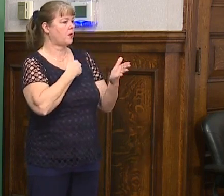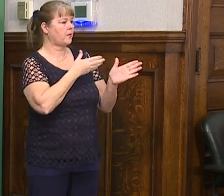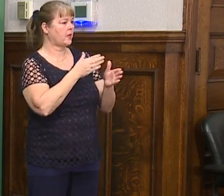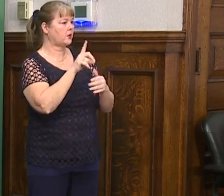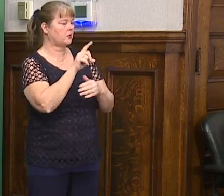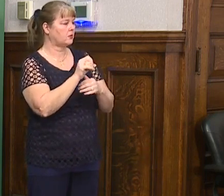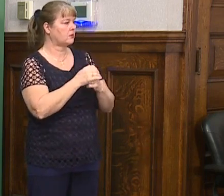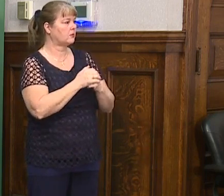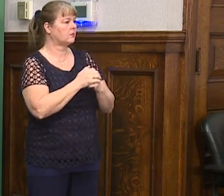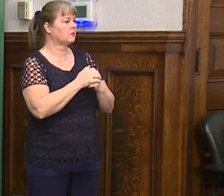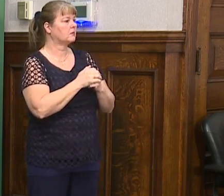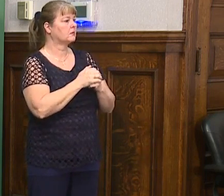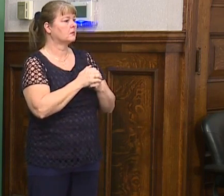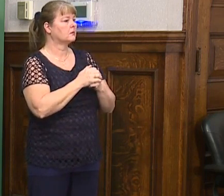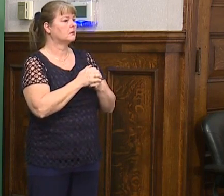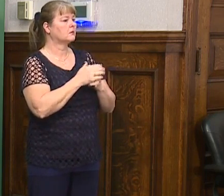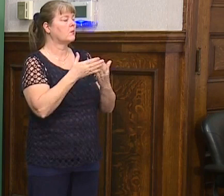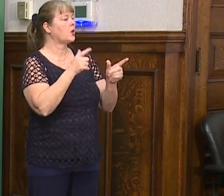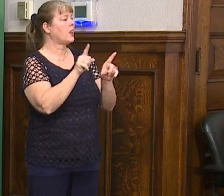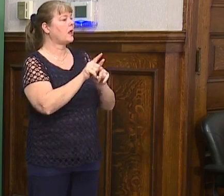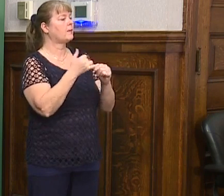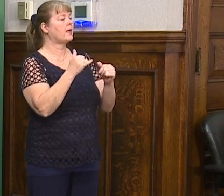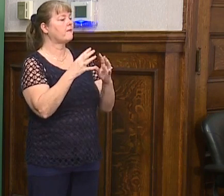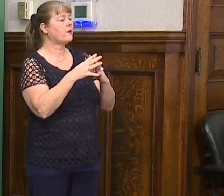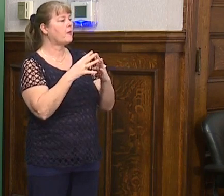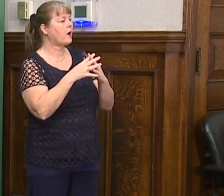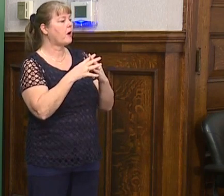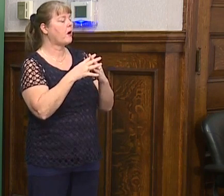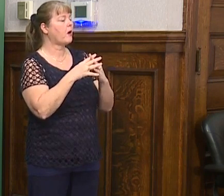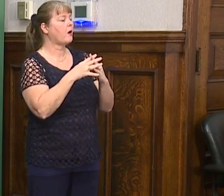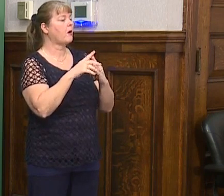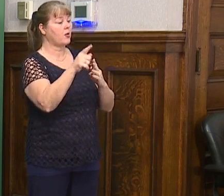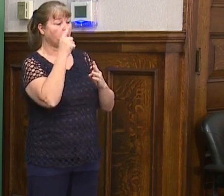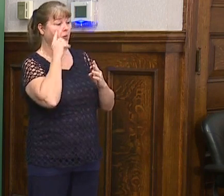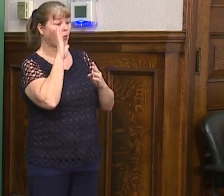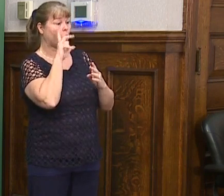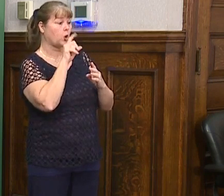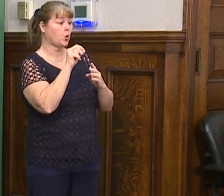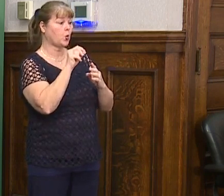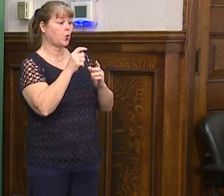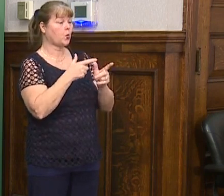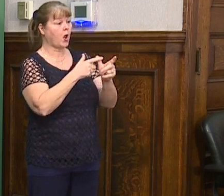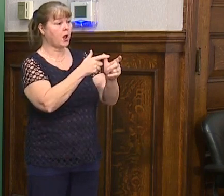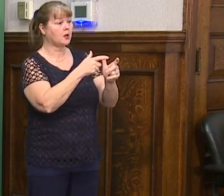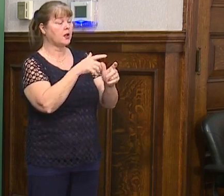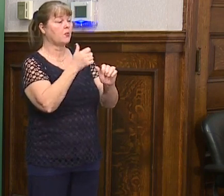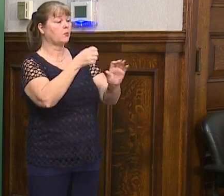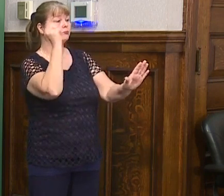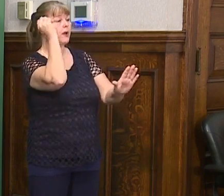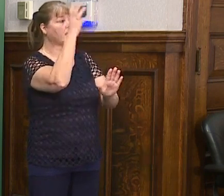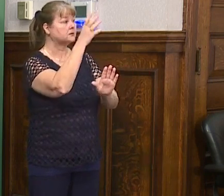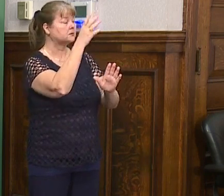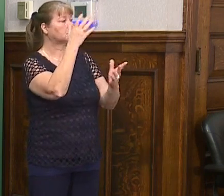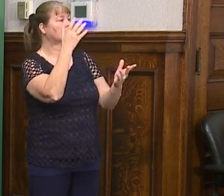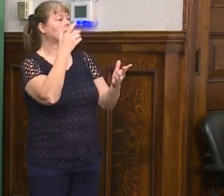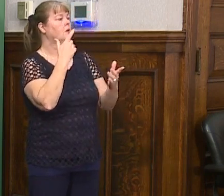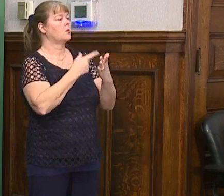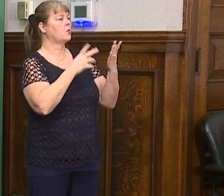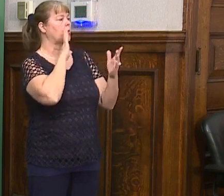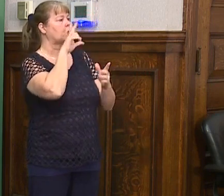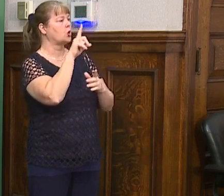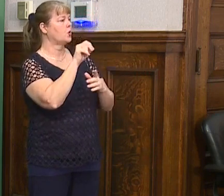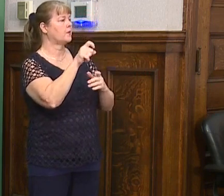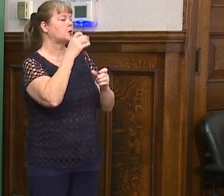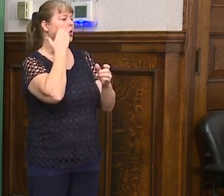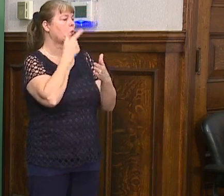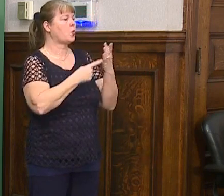it's kind of like when you have a football play and you, you think you're going for a run and then somebody did a pass. Um, whatever it is, everybody just needs